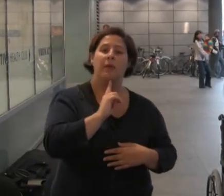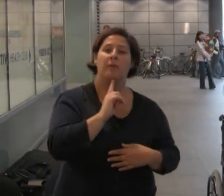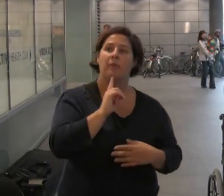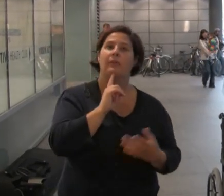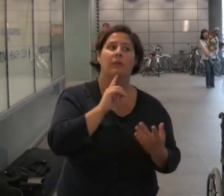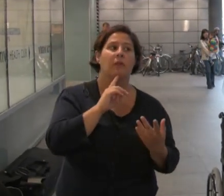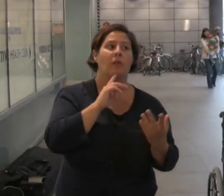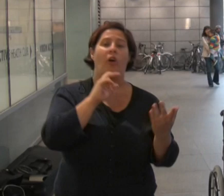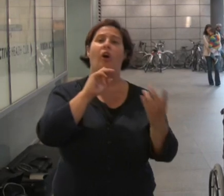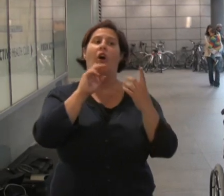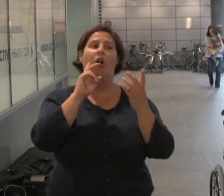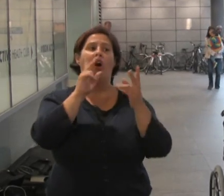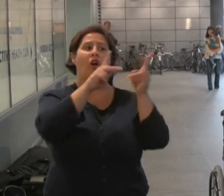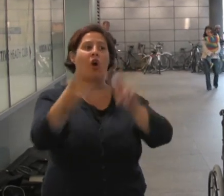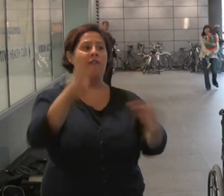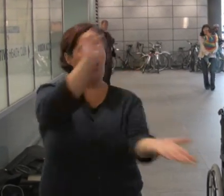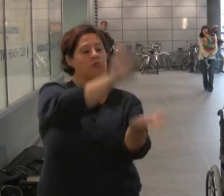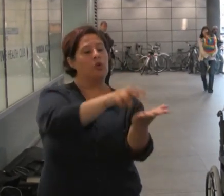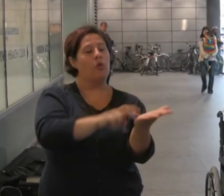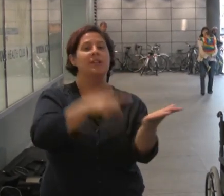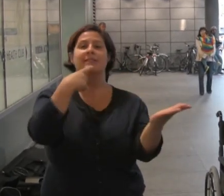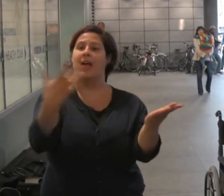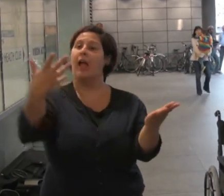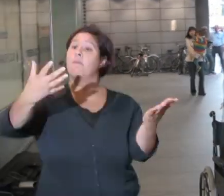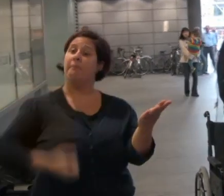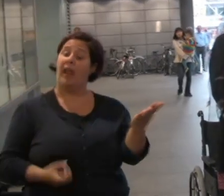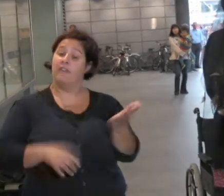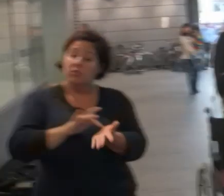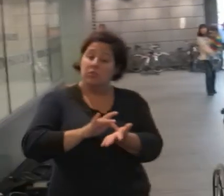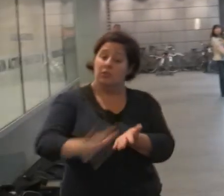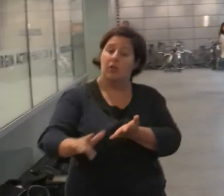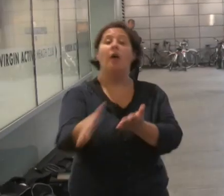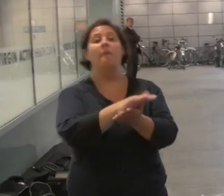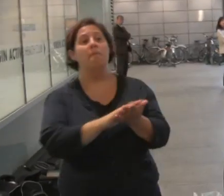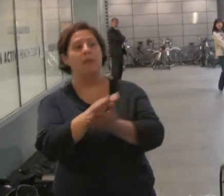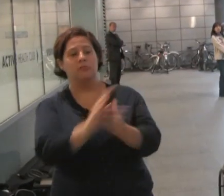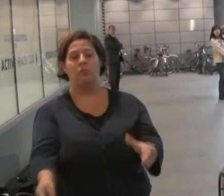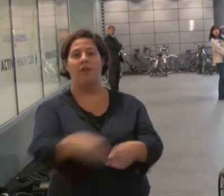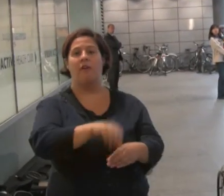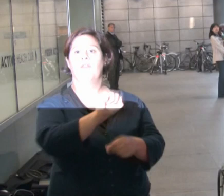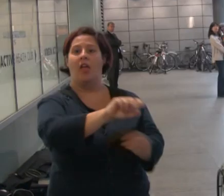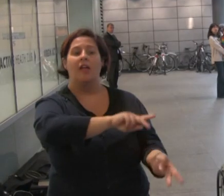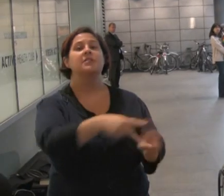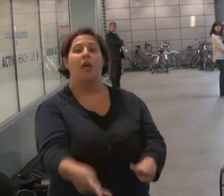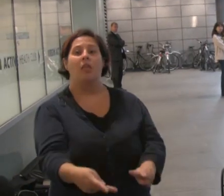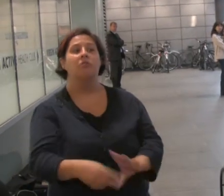as recorded that the removal of benefits was a contributing factor to their deaths.